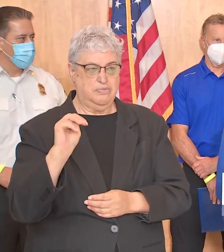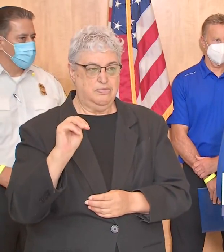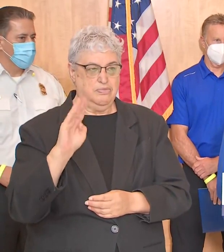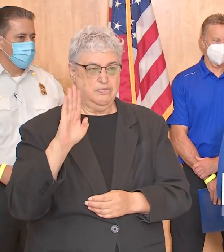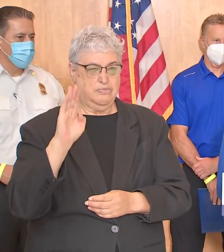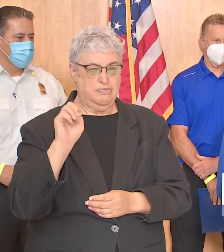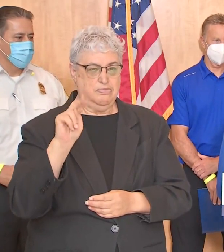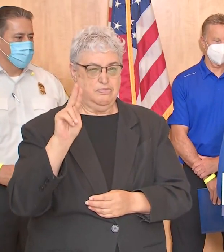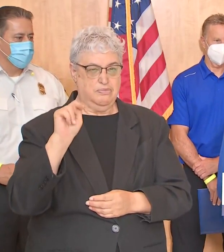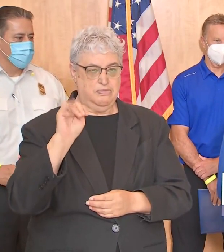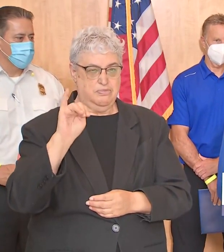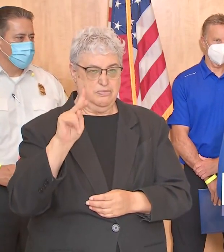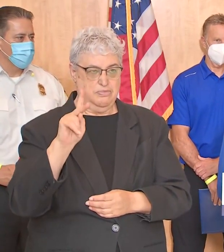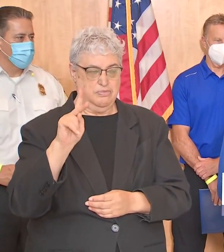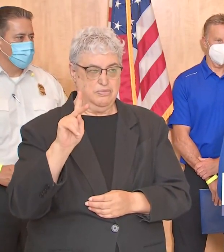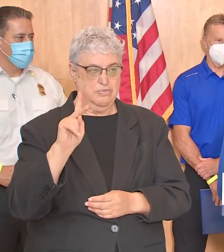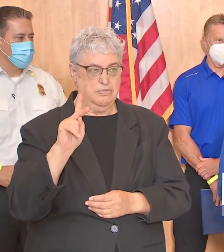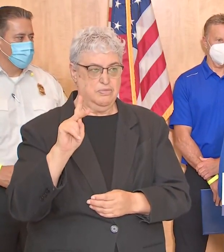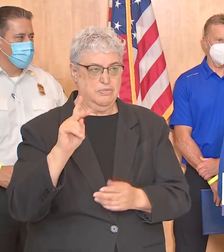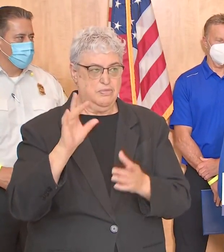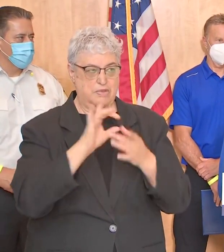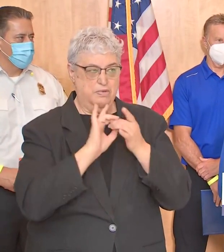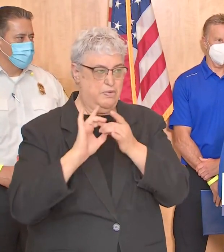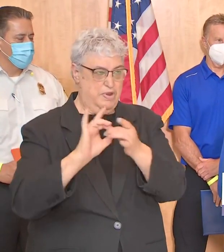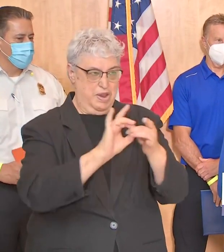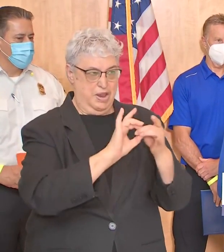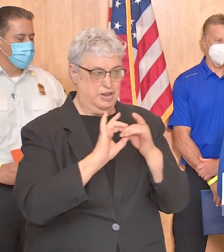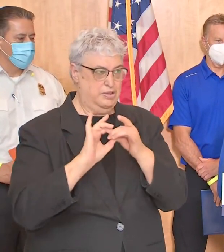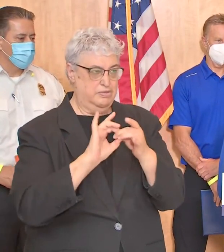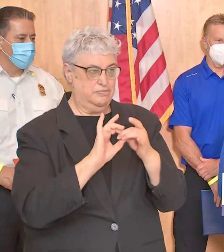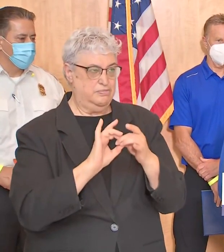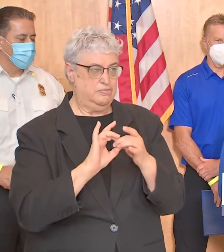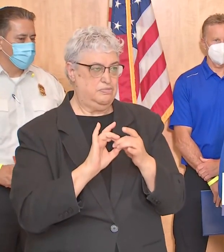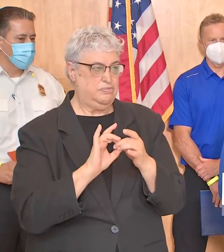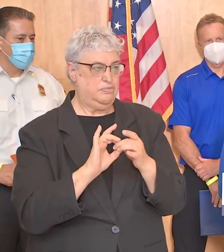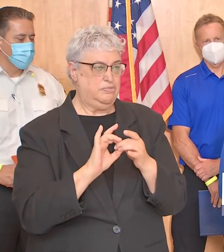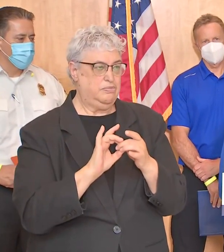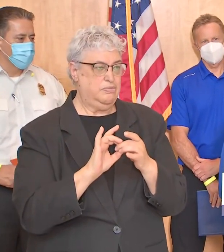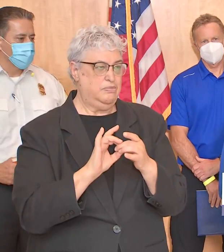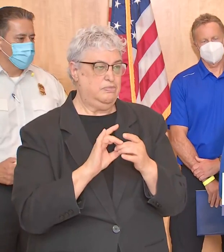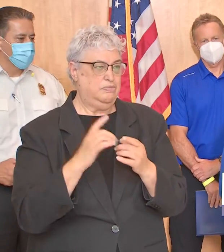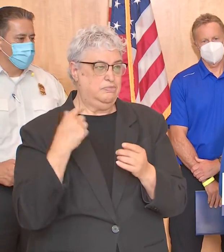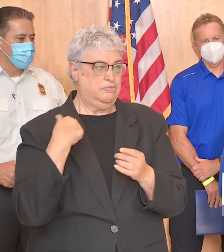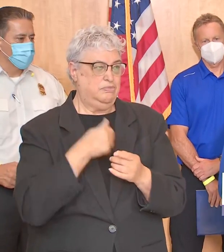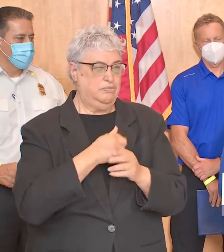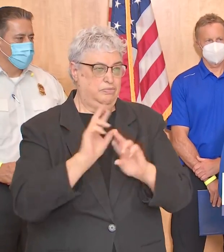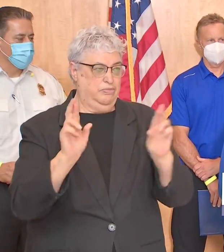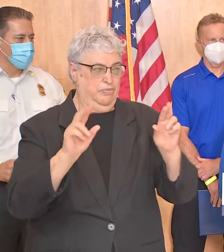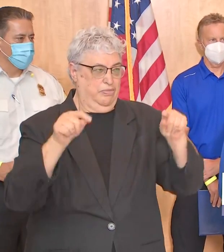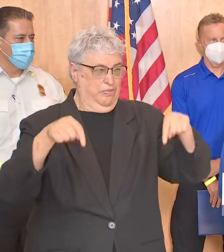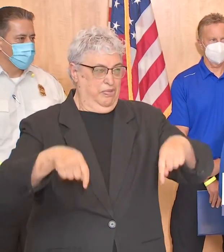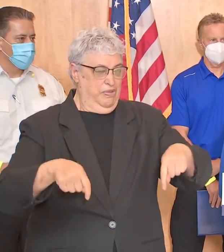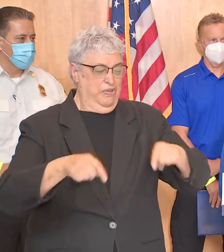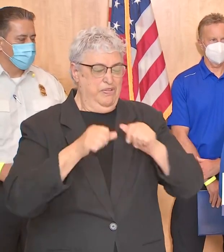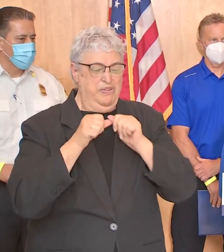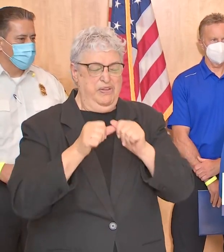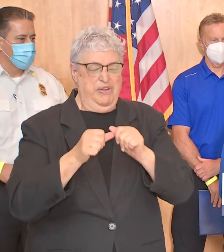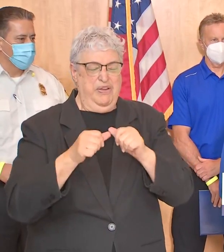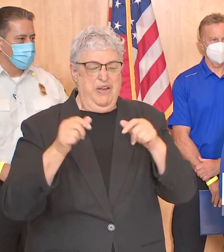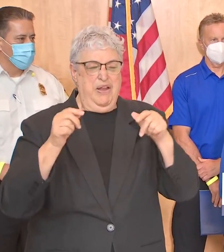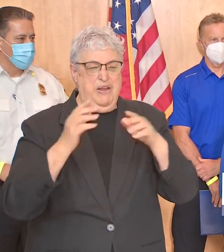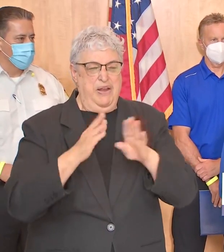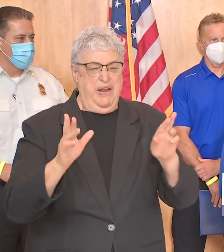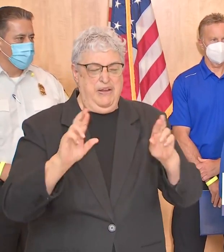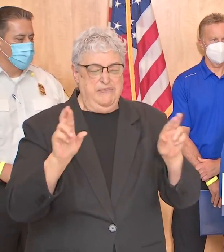co is coordinating and OEM is coordinating all of these efforts making sure that we were prepared for this and we'll continue to be prepared